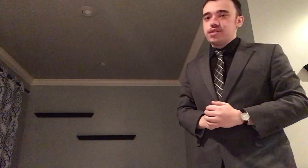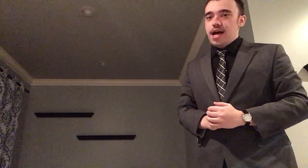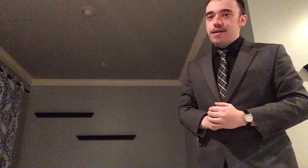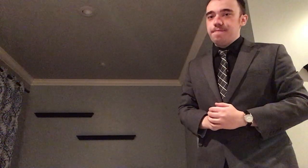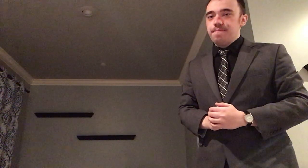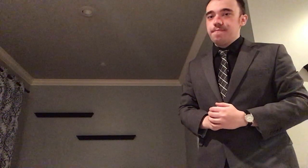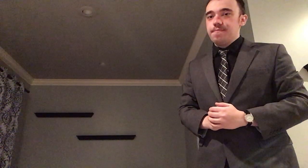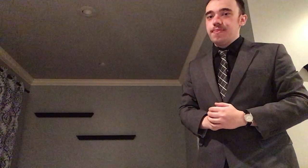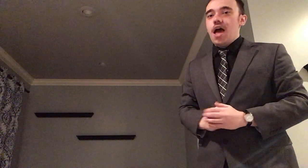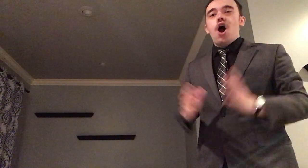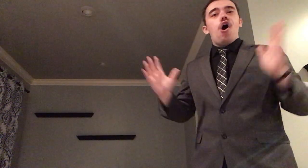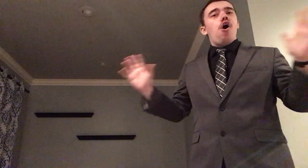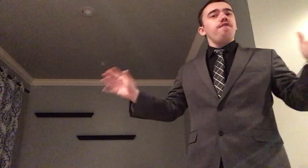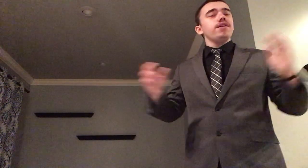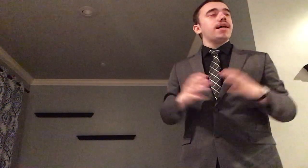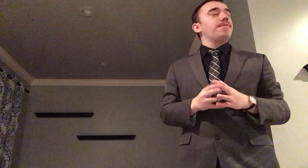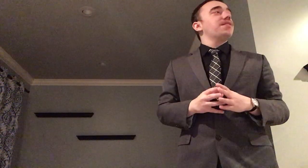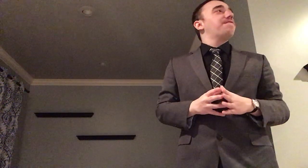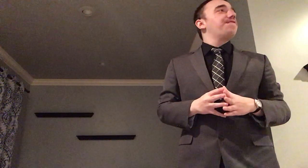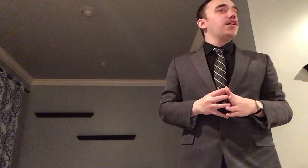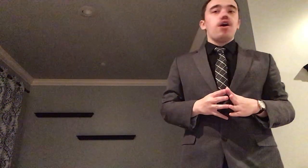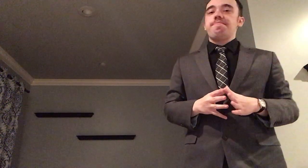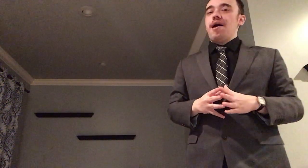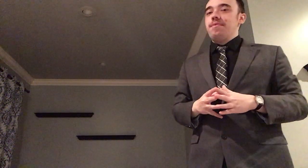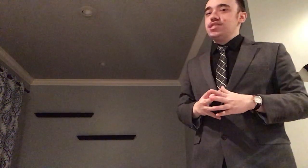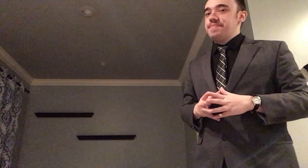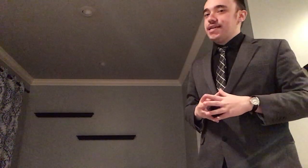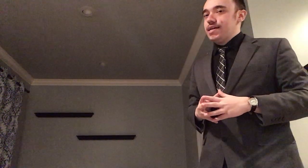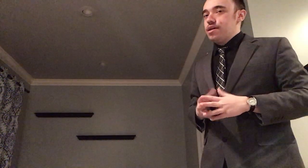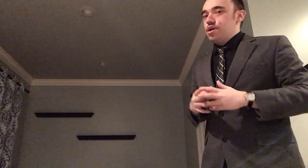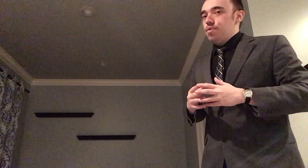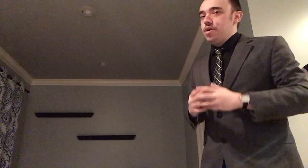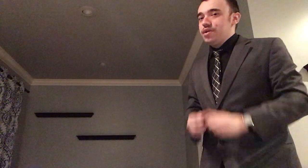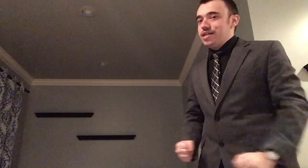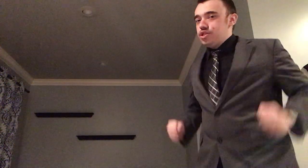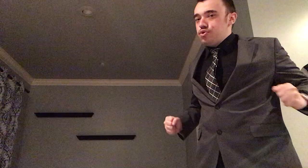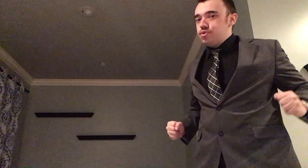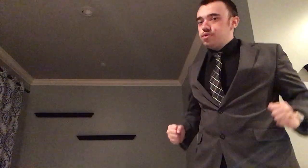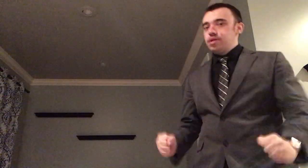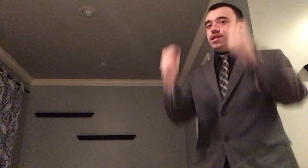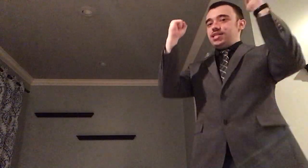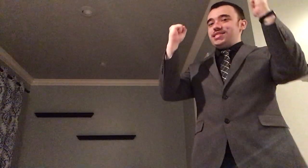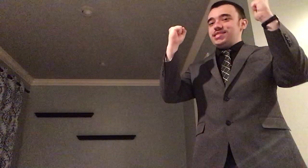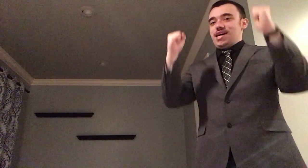side overcoming the fear of public speaking will lead to success